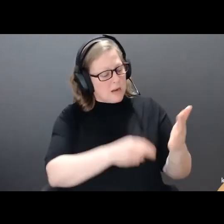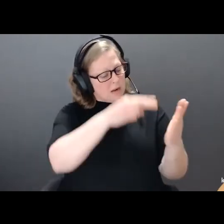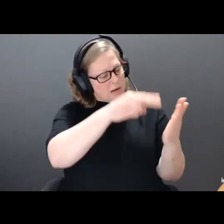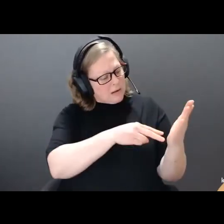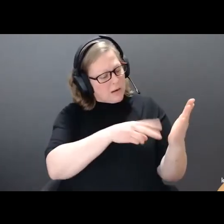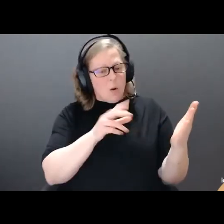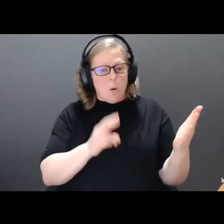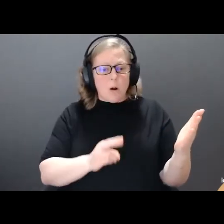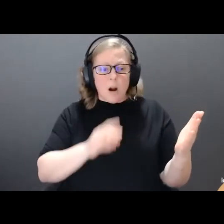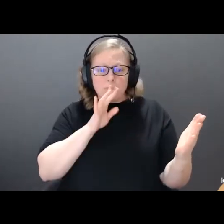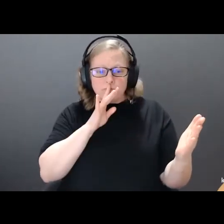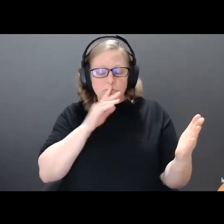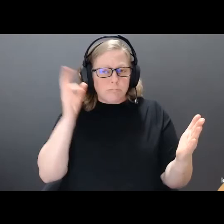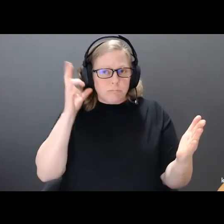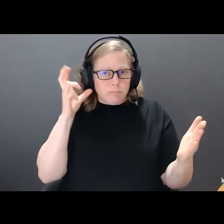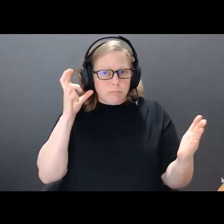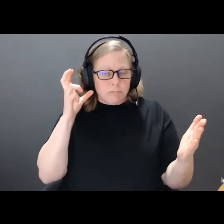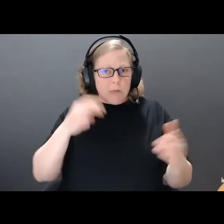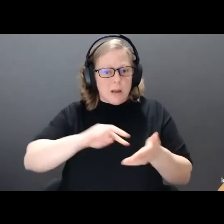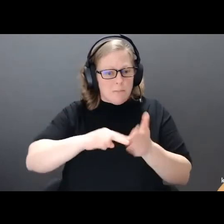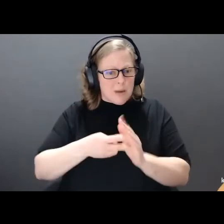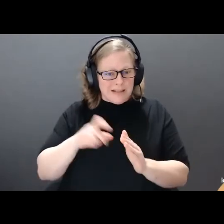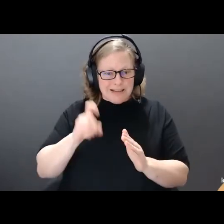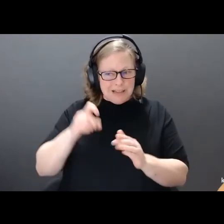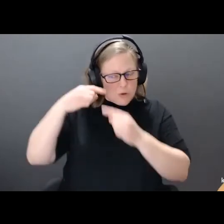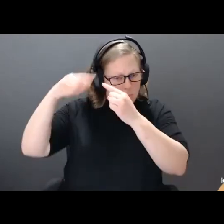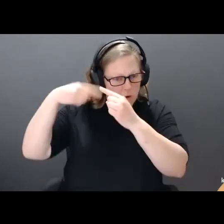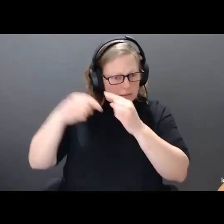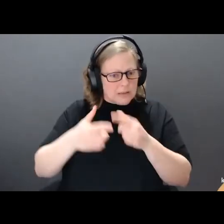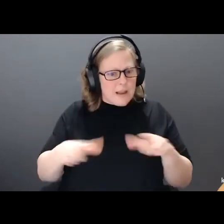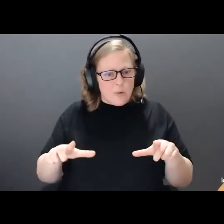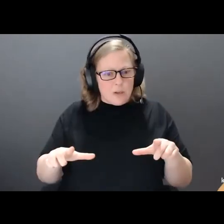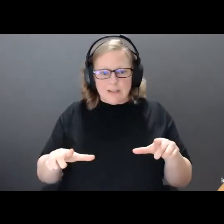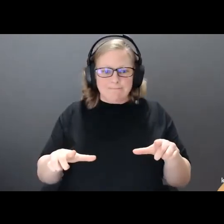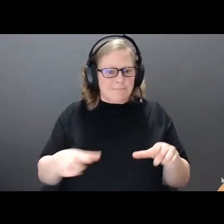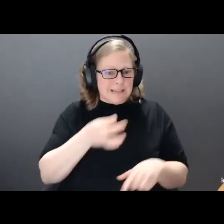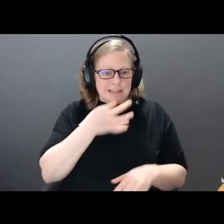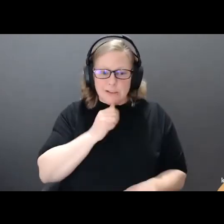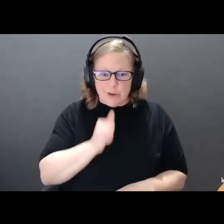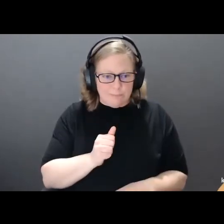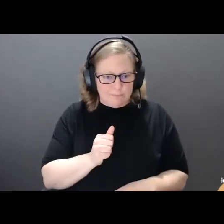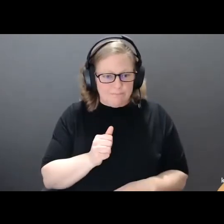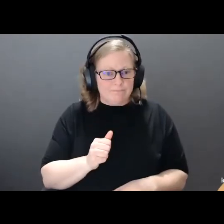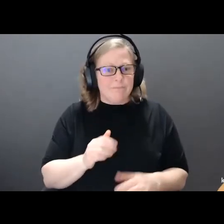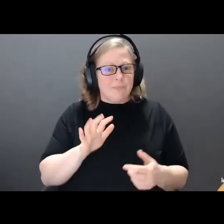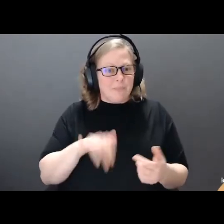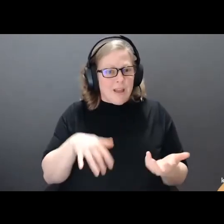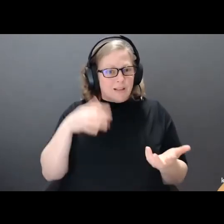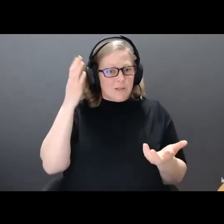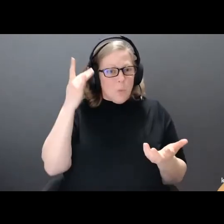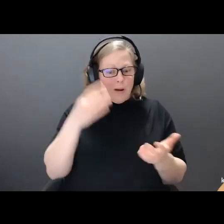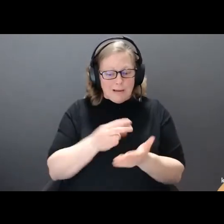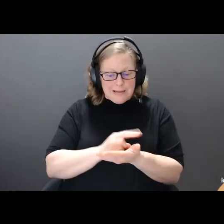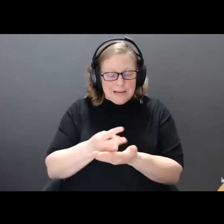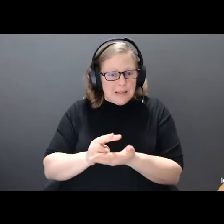requires me to process the language, something I'm not very good at doing, which is why my dyslexia doesn't just affect me in the classroom,